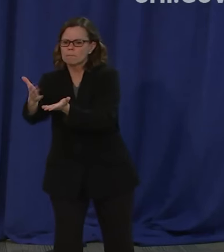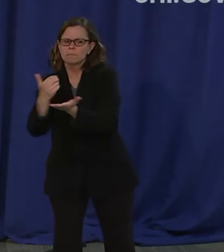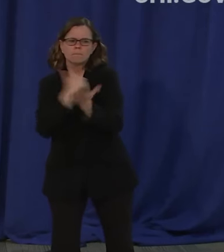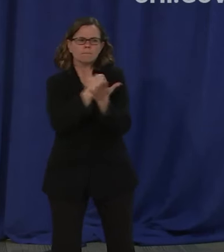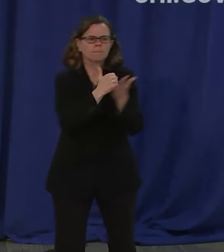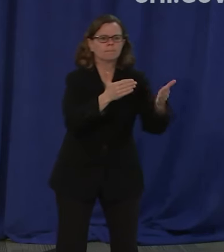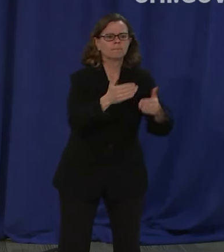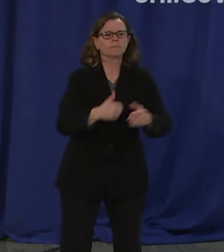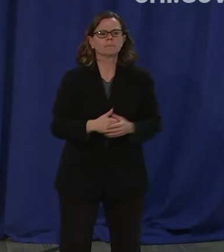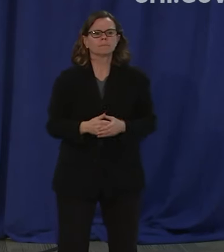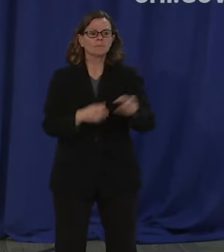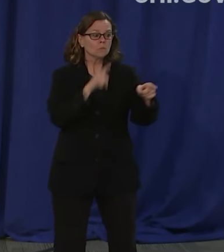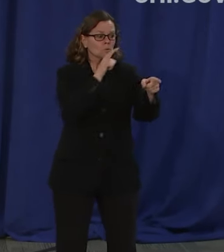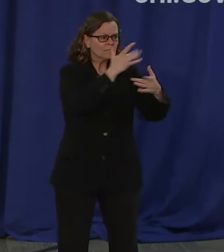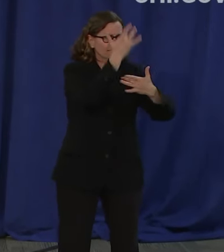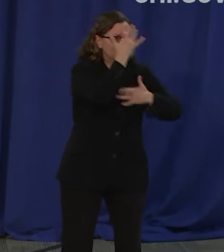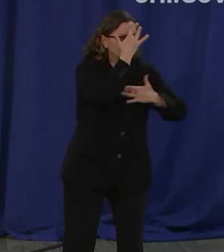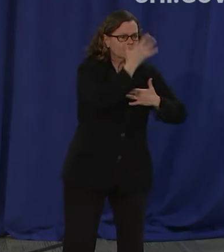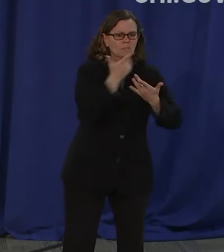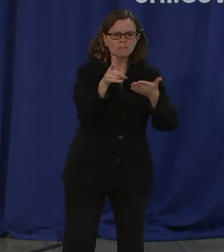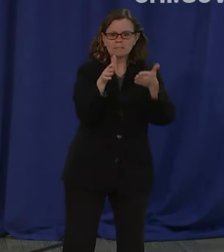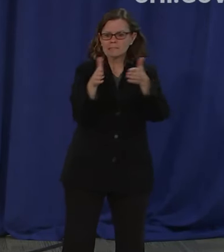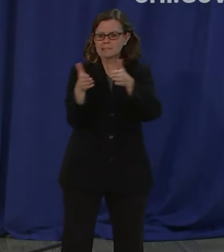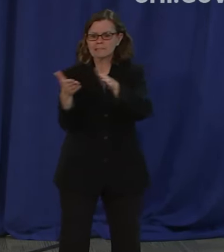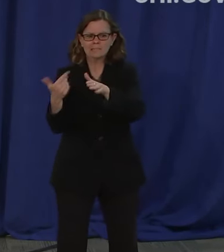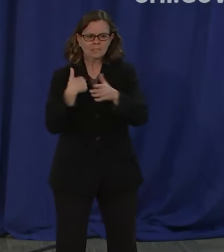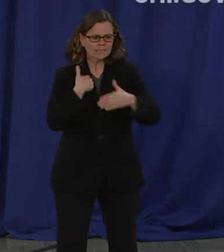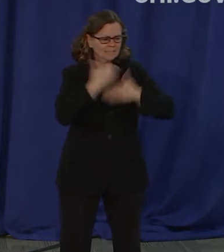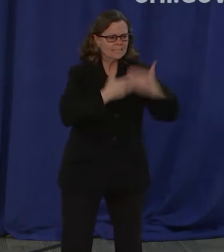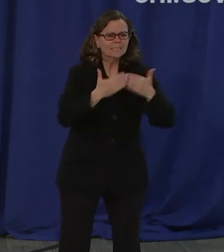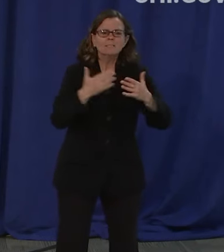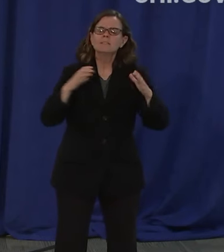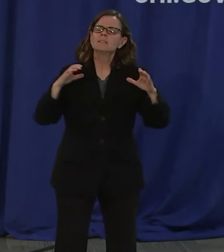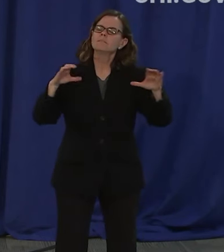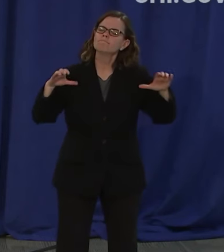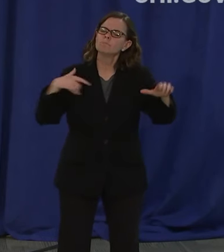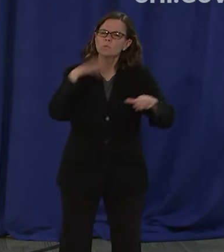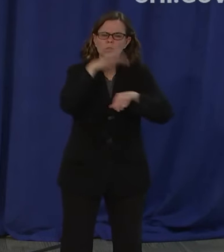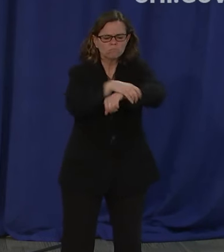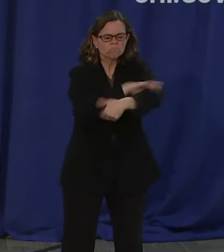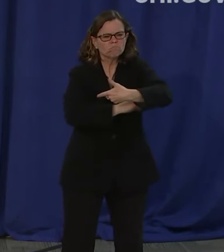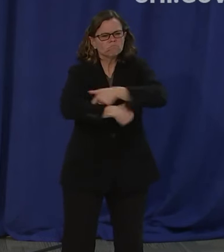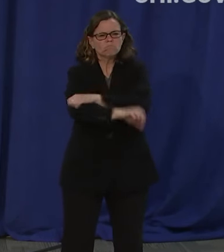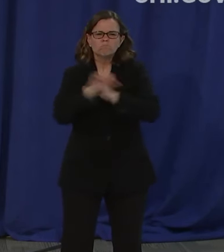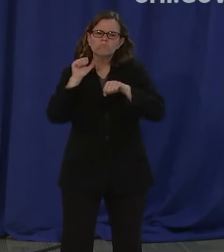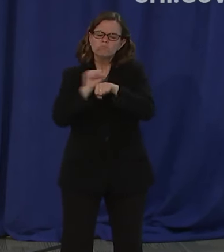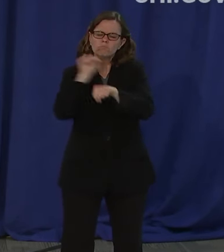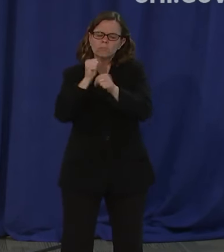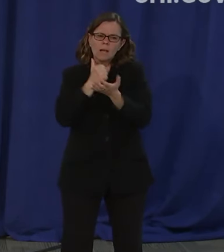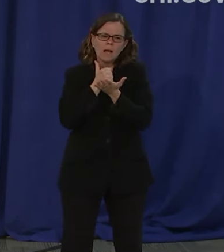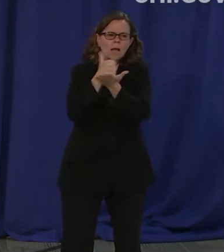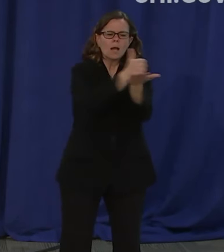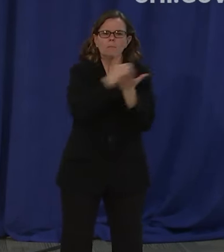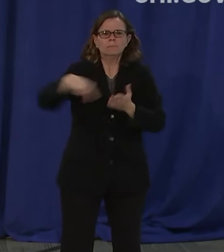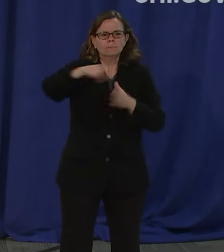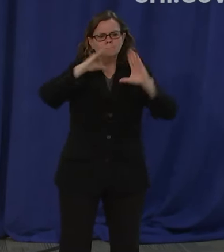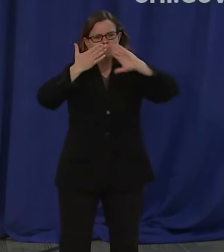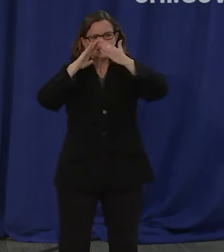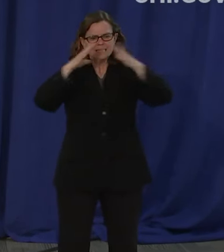and do everything in our power to support our communities who are struggling. However,